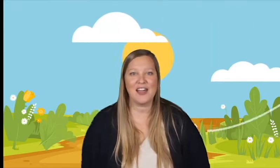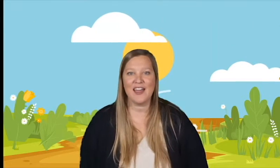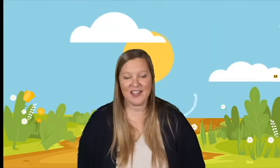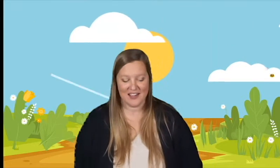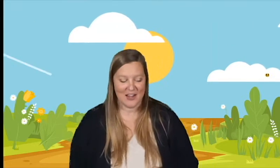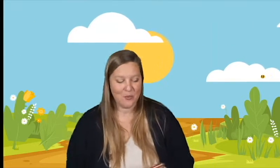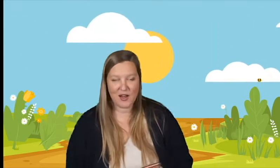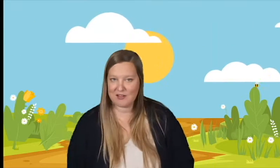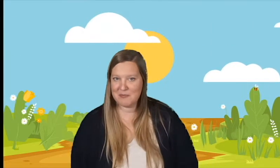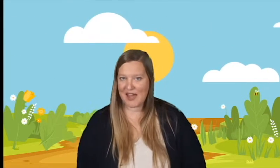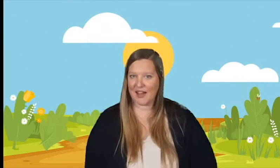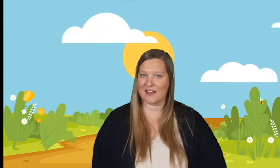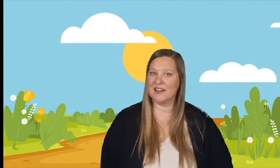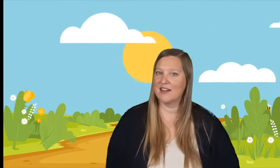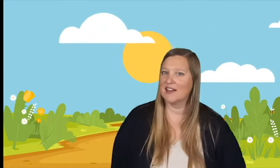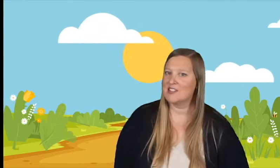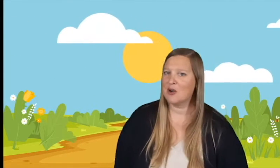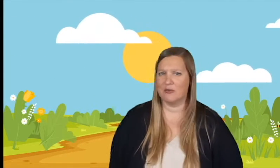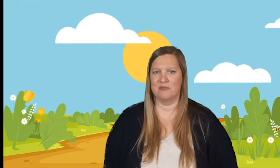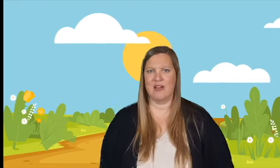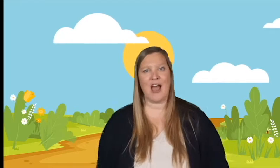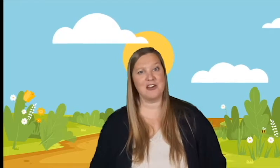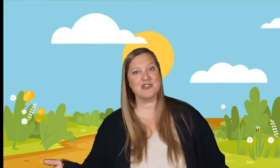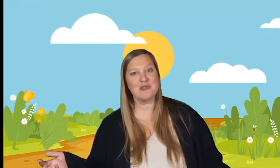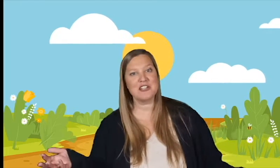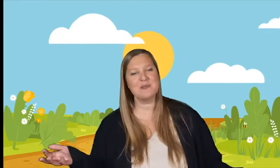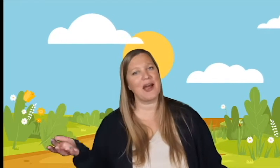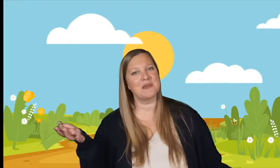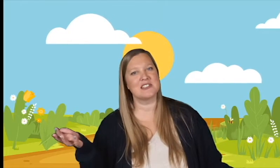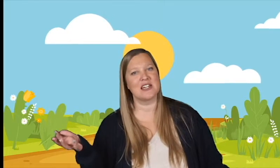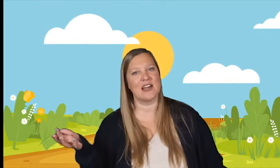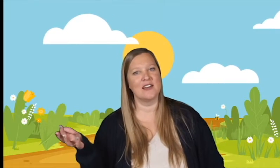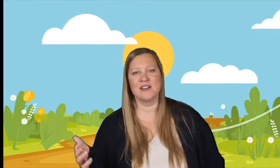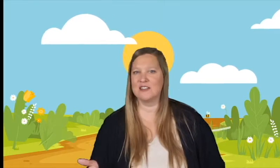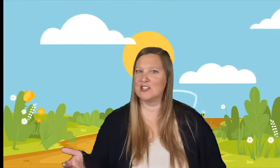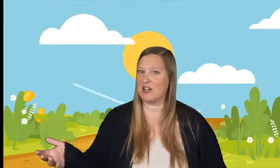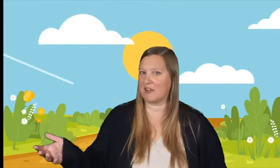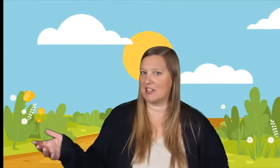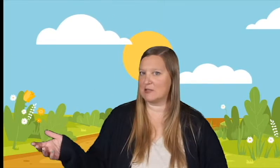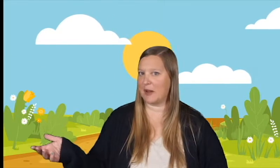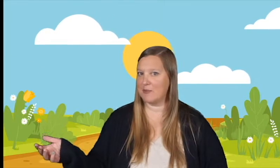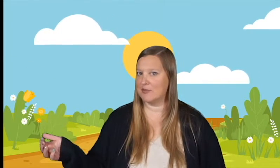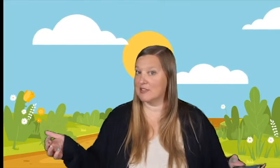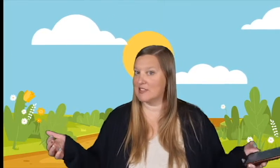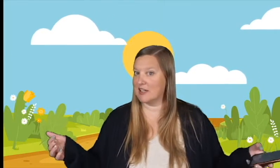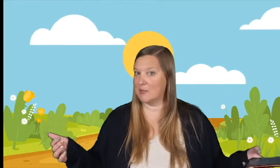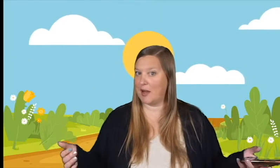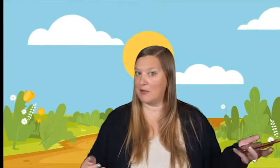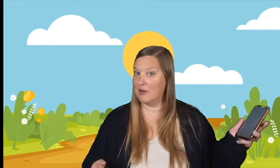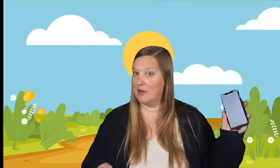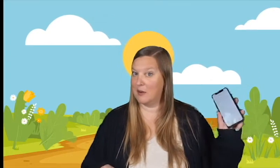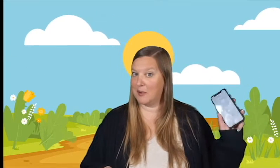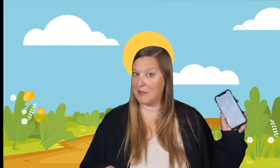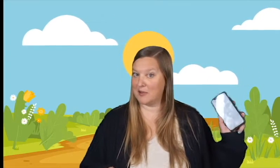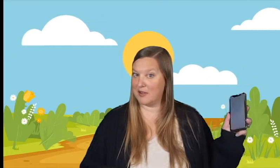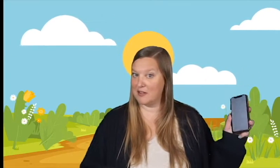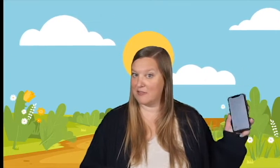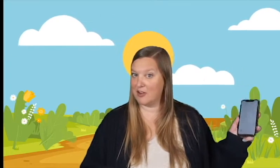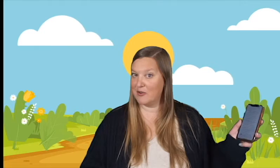Okay, welcome back. So, how did you read your Bible today? Did you have a kid's Bible? A study Bible? A Bible on your phone